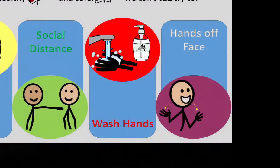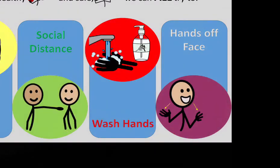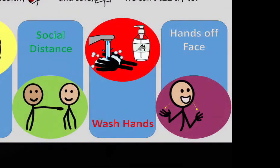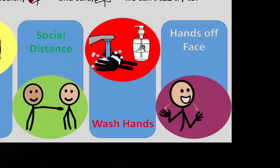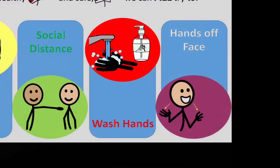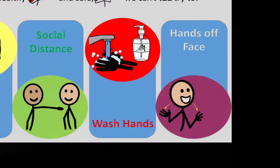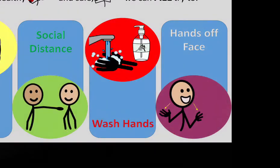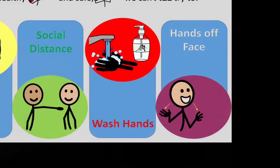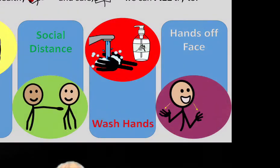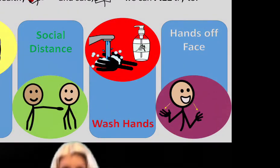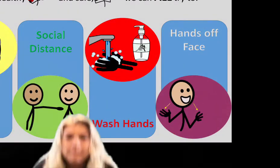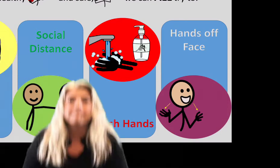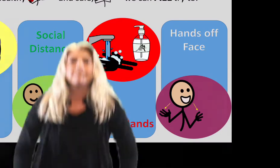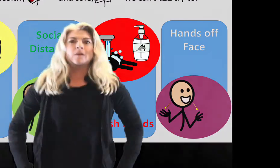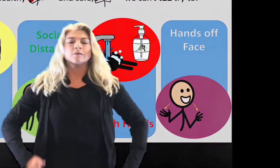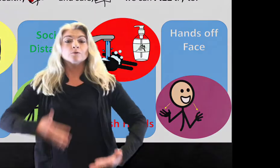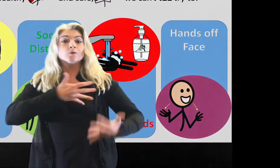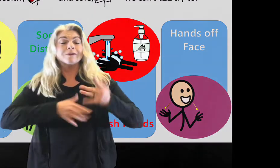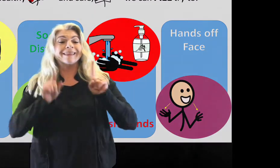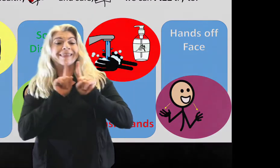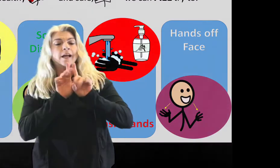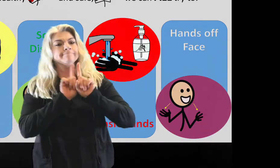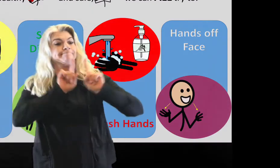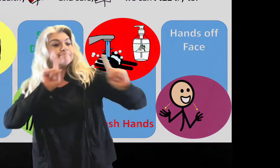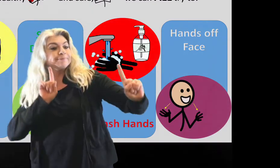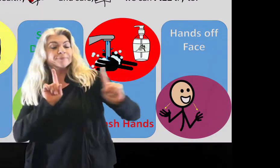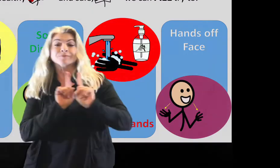social distance,